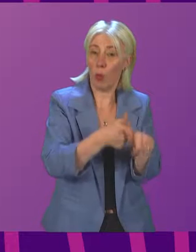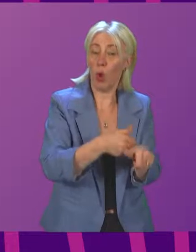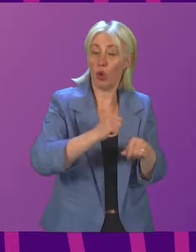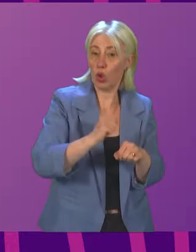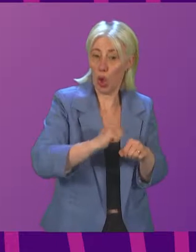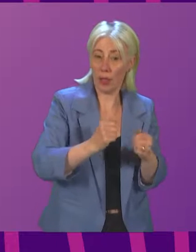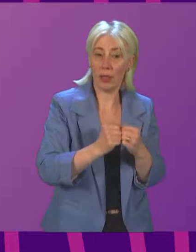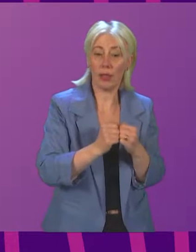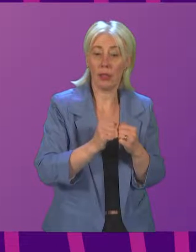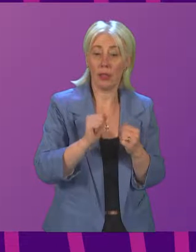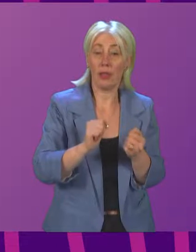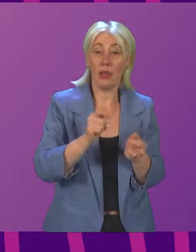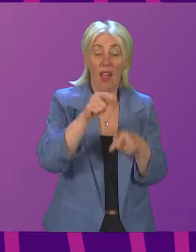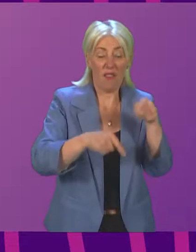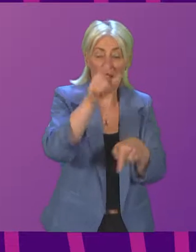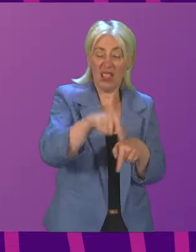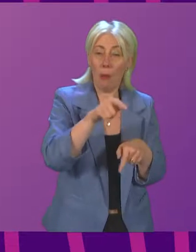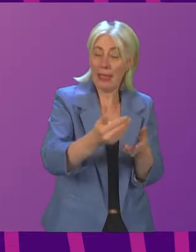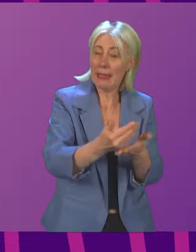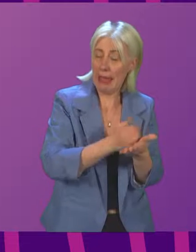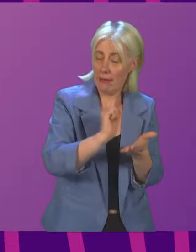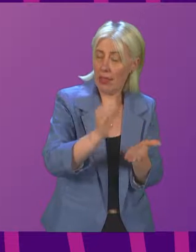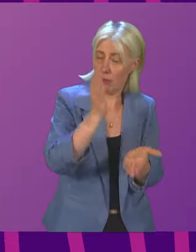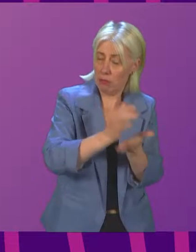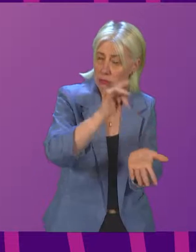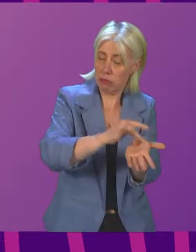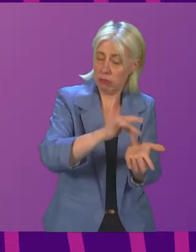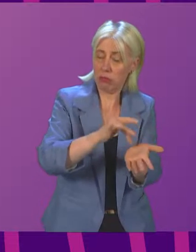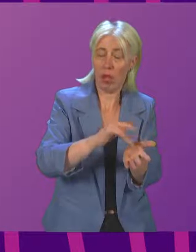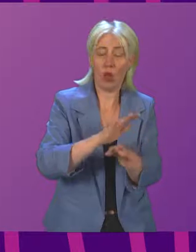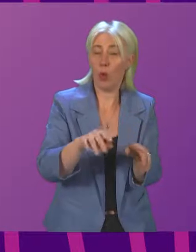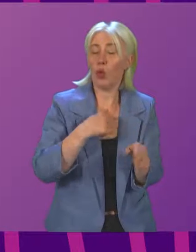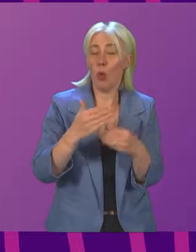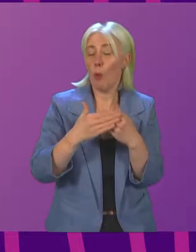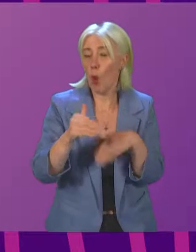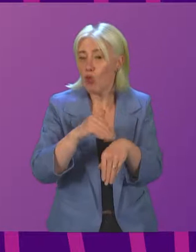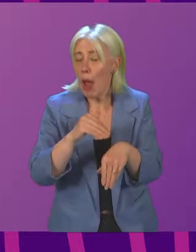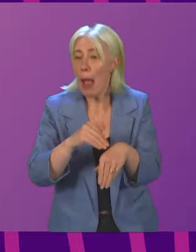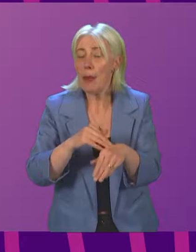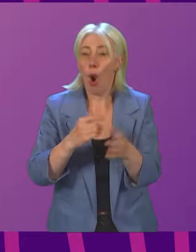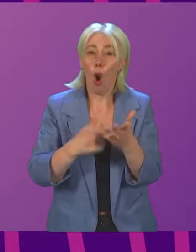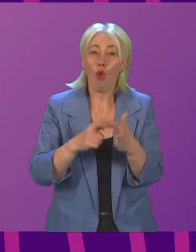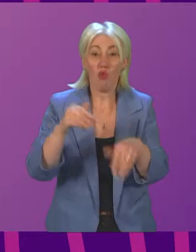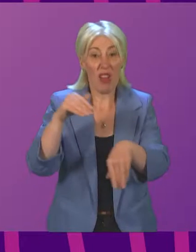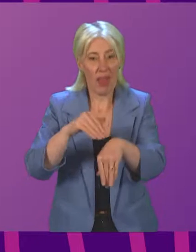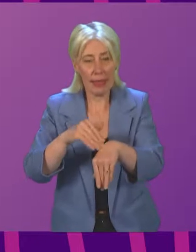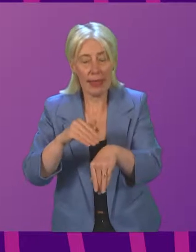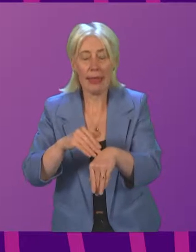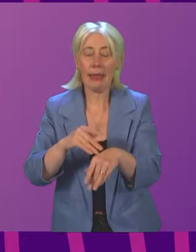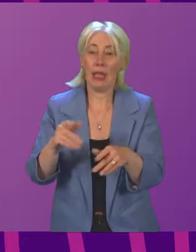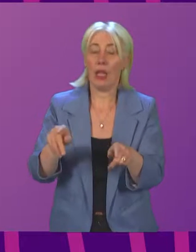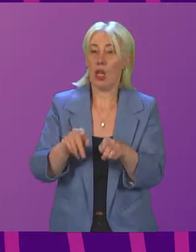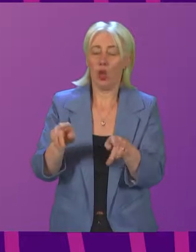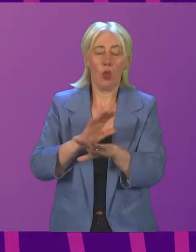are at the heart of the proposals for reform which are focused on reducing crime, re-offending and future victimisation. Building on engagement with victims'